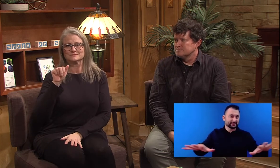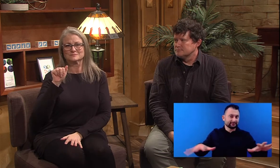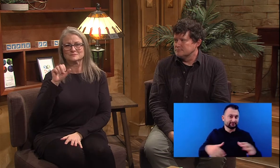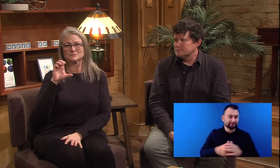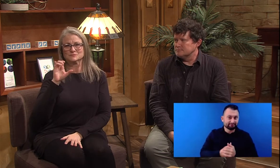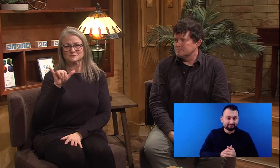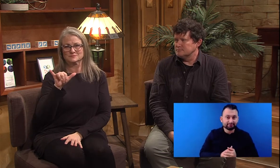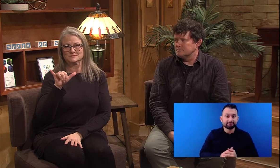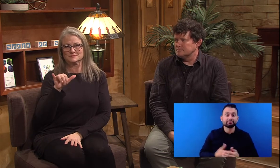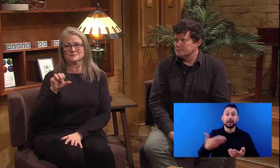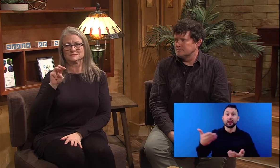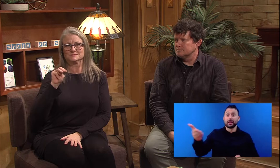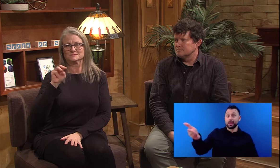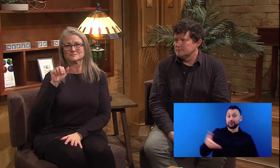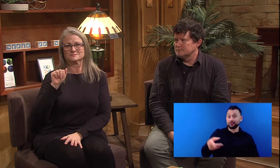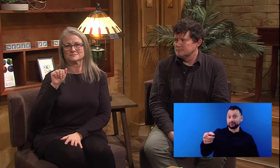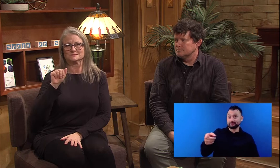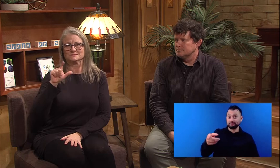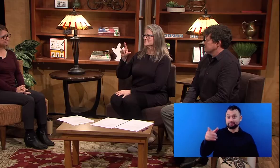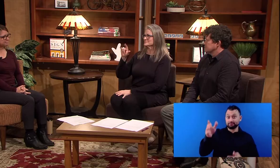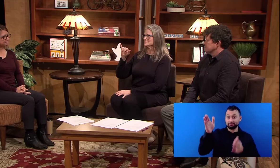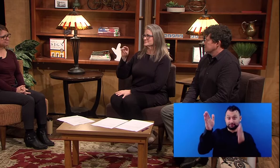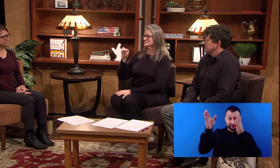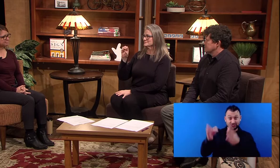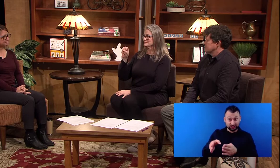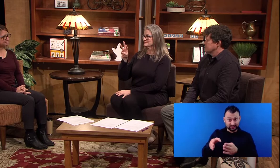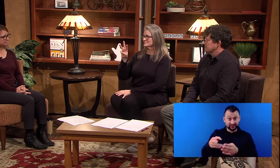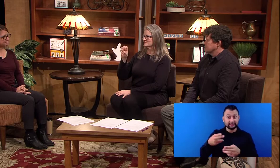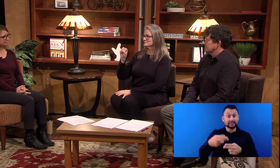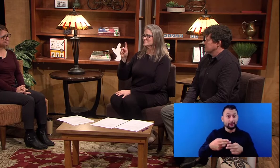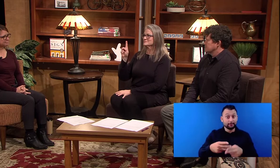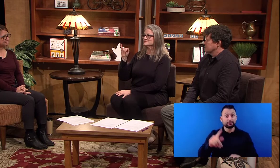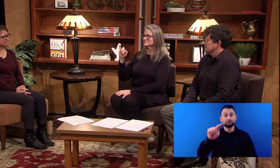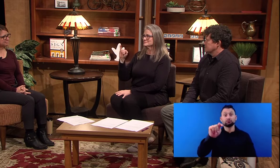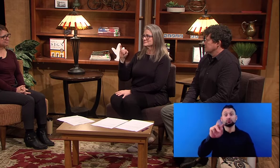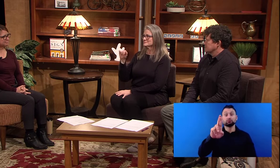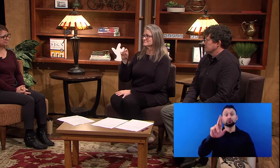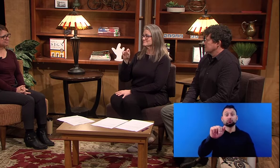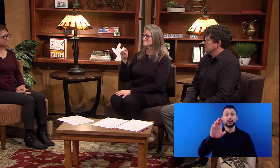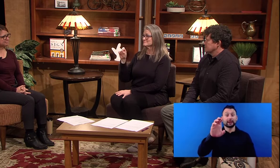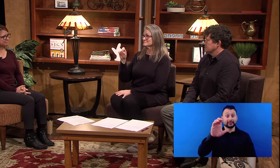and this is Tracy Malinoski-Thoner.